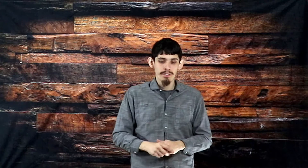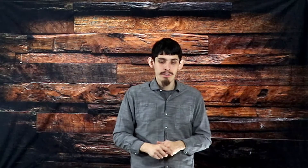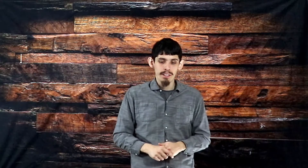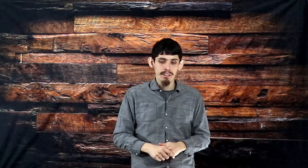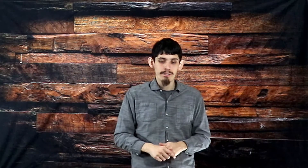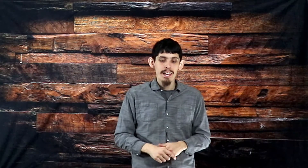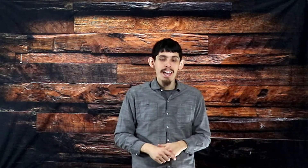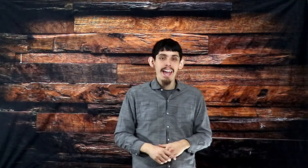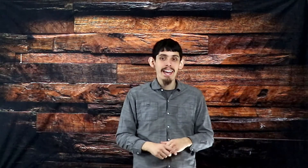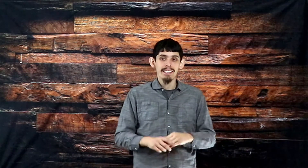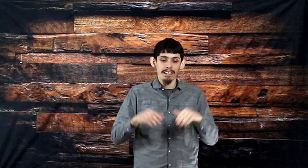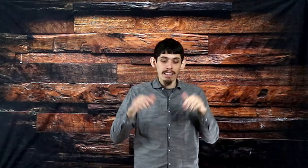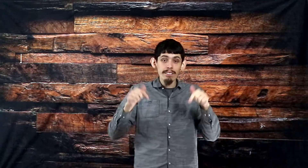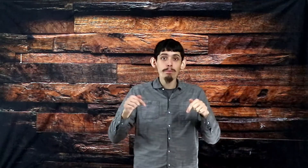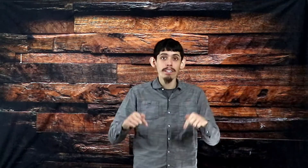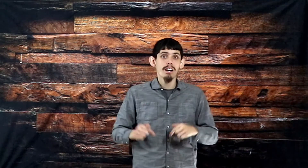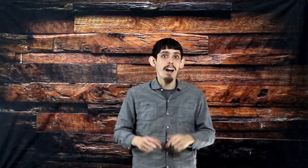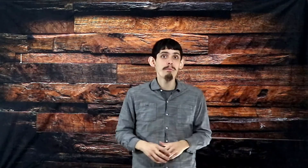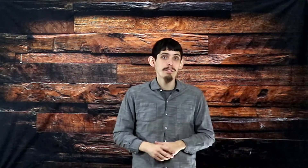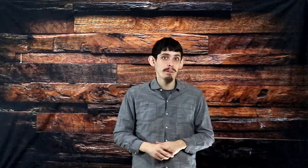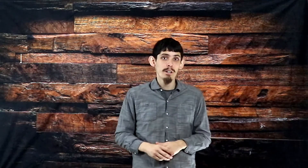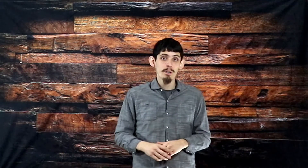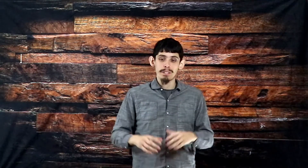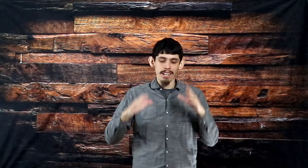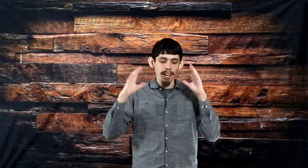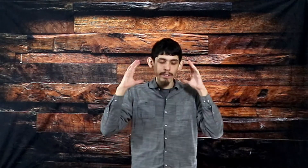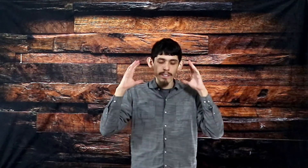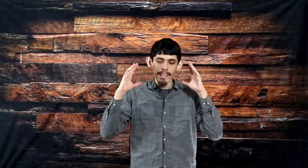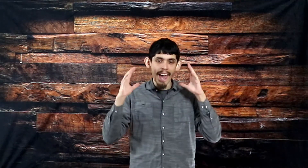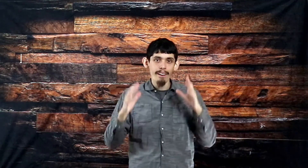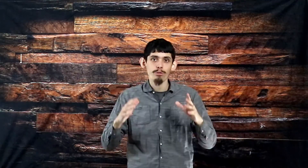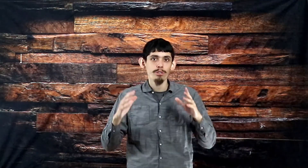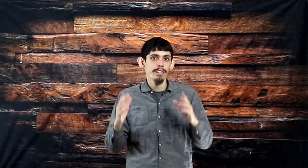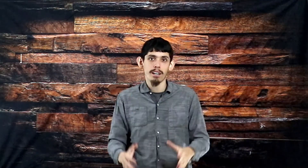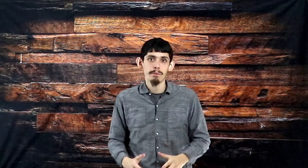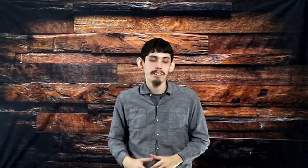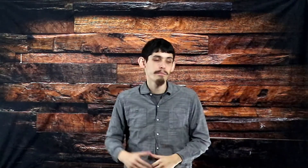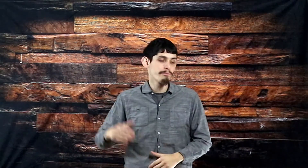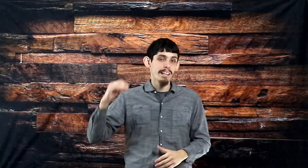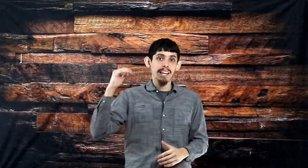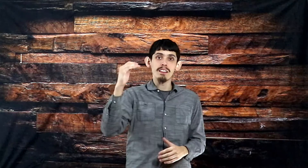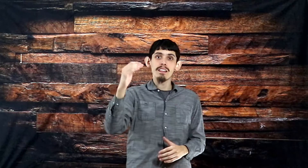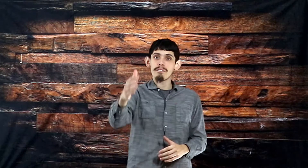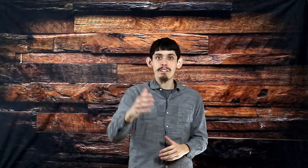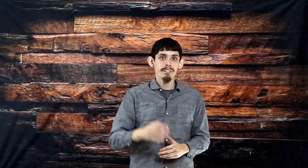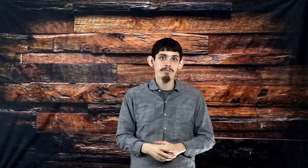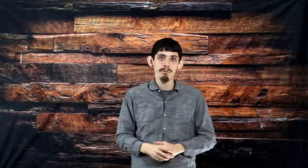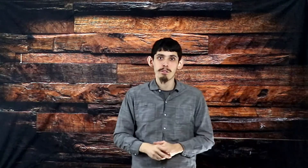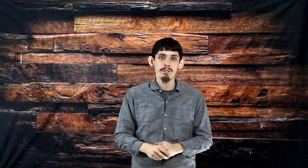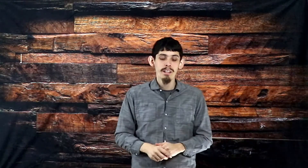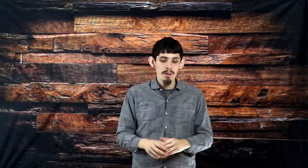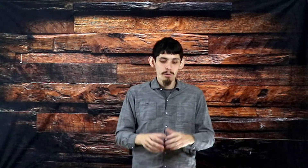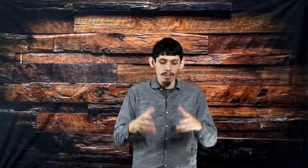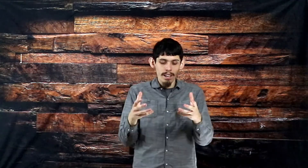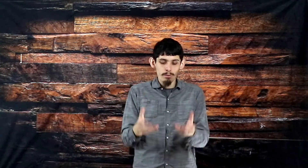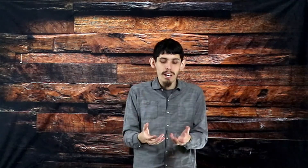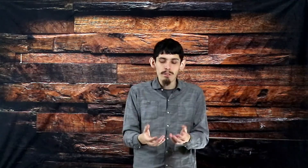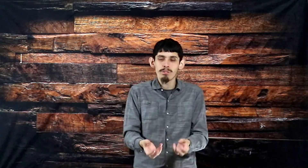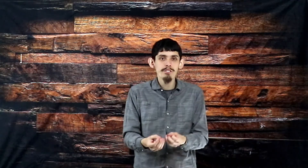think of and leave them in the comments below because I read every comment and I love hearing from you when I read your